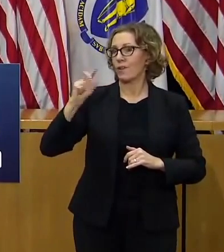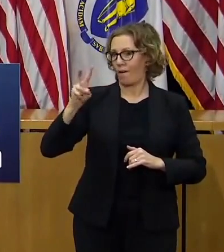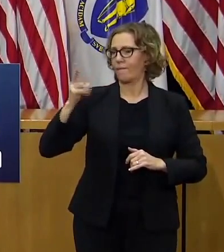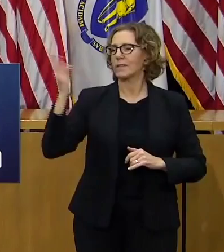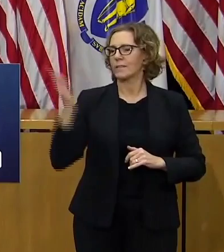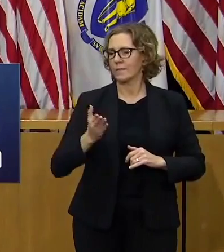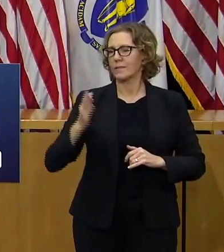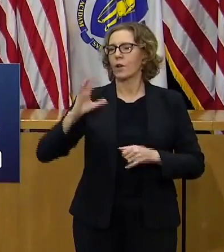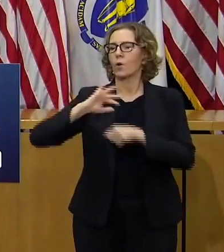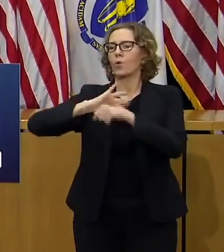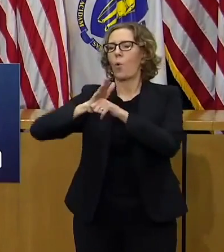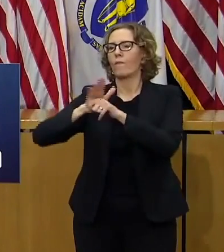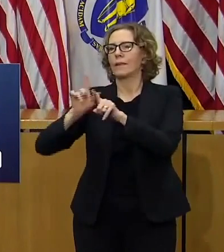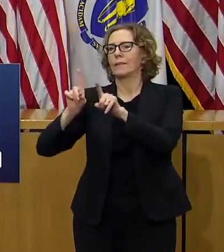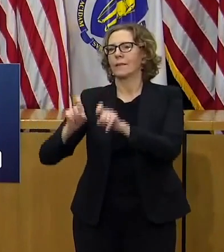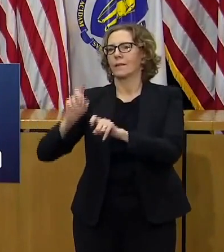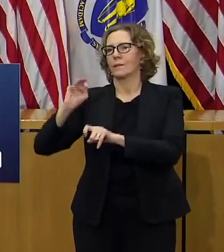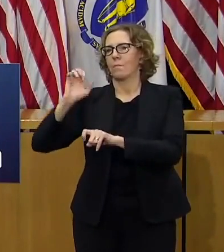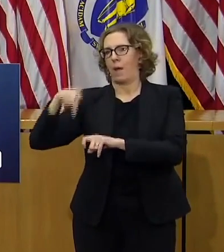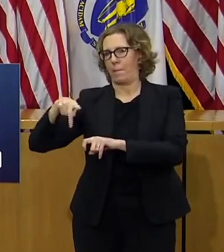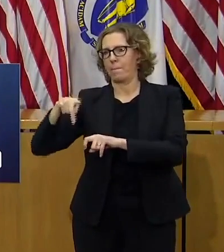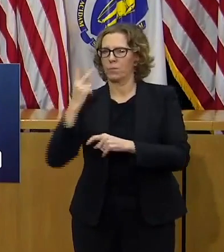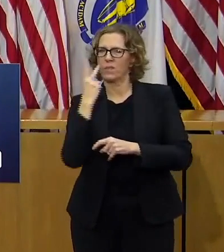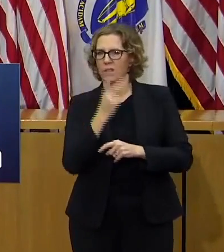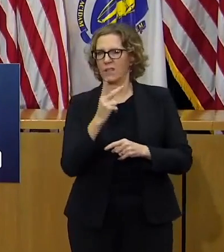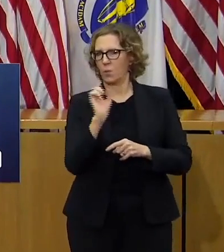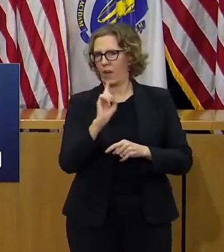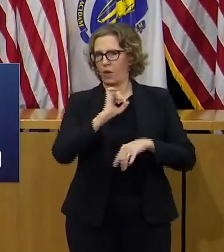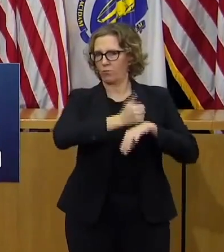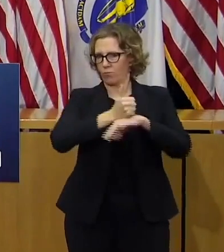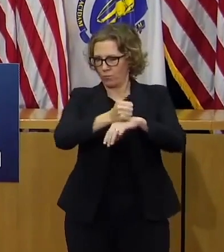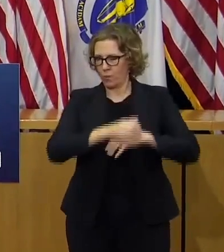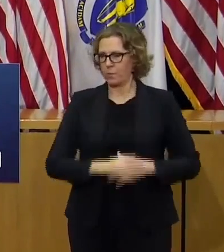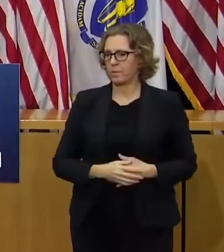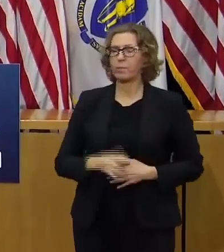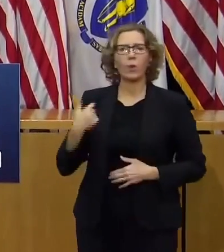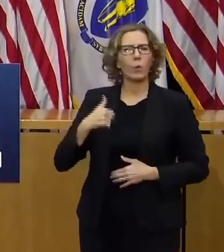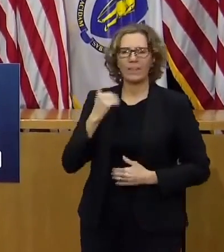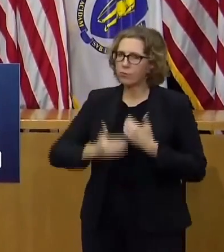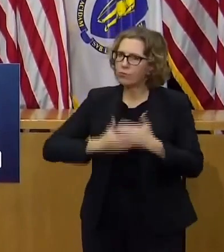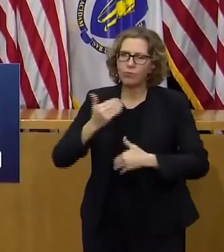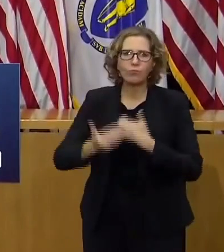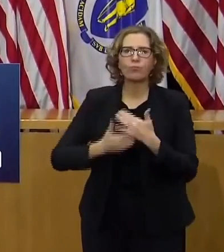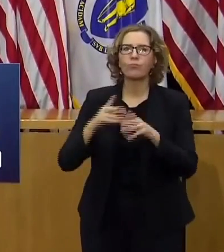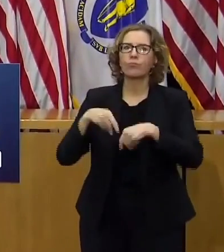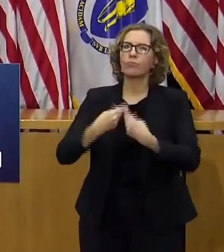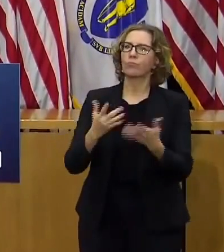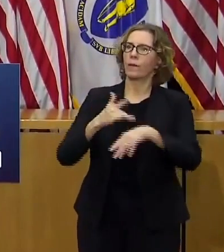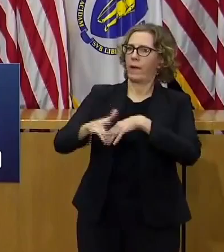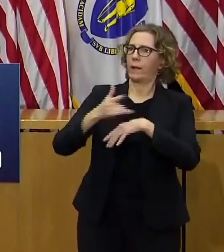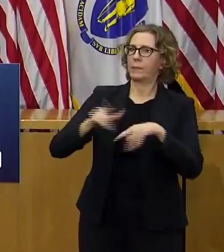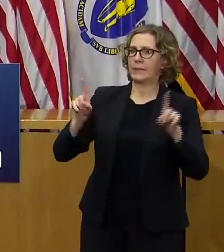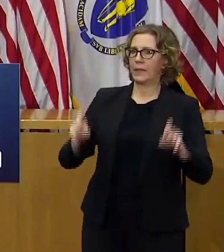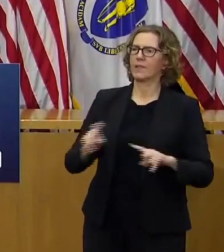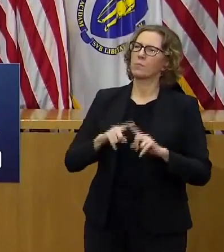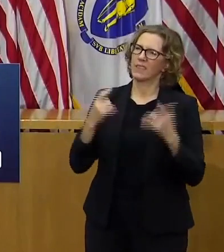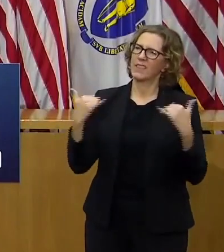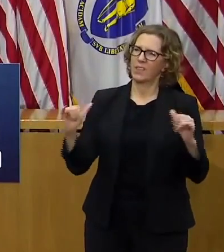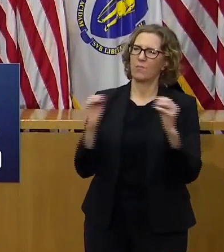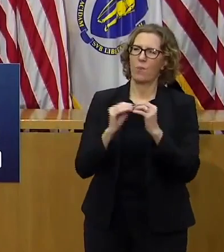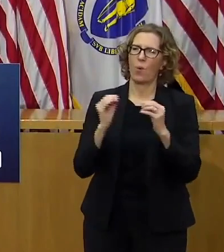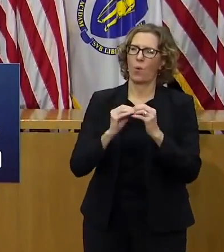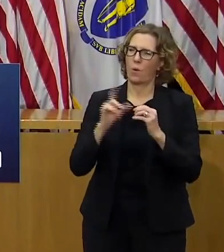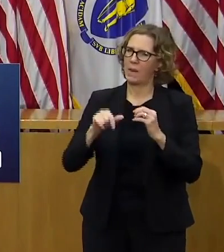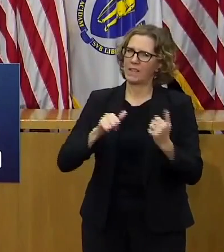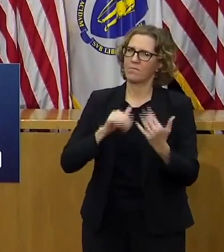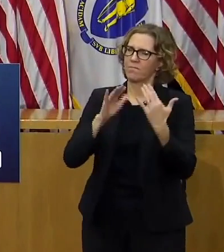map we've made tremendous progress to make testing widely available but there's always more to do we all know we're